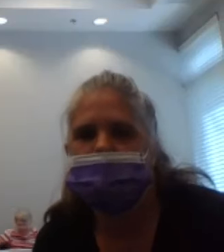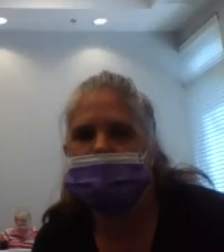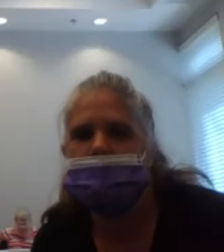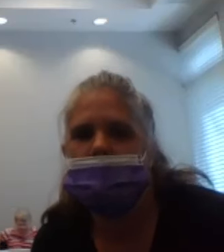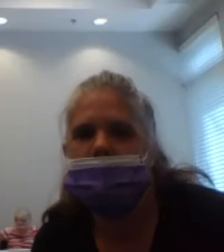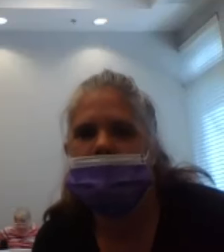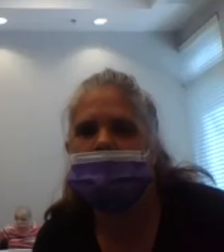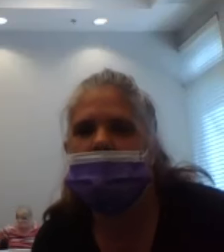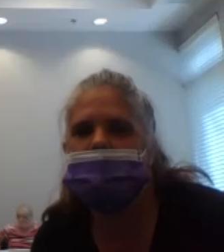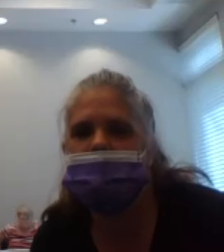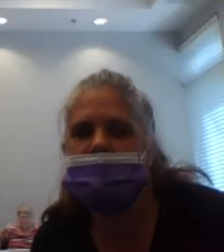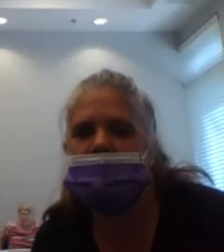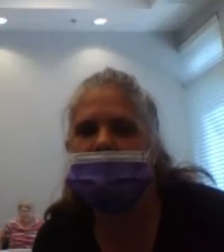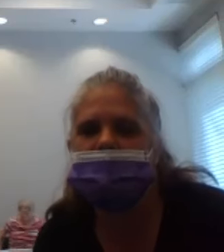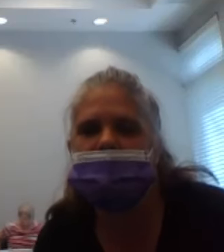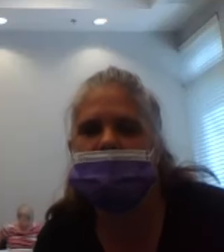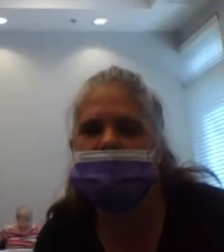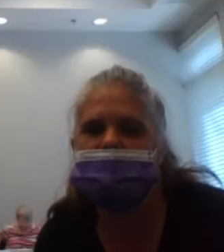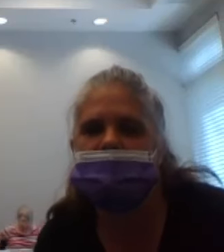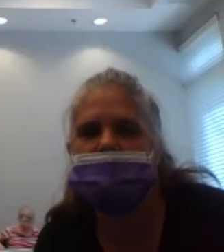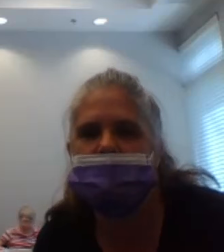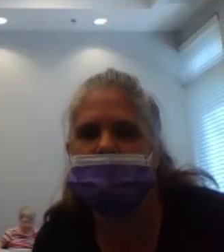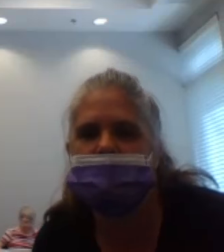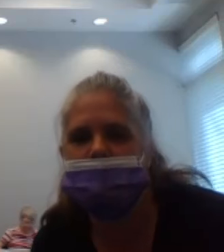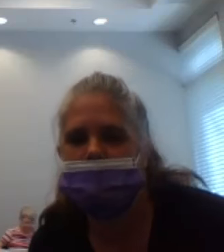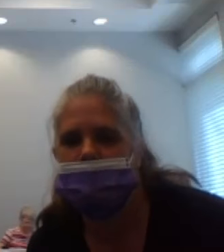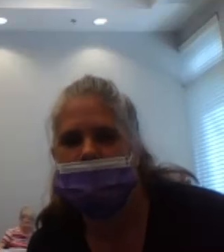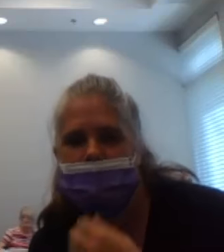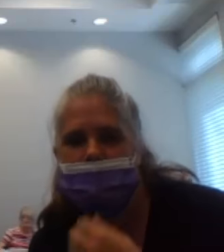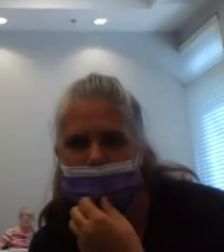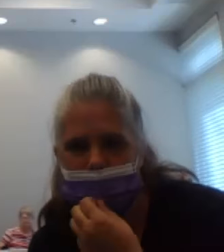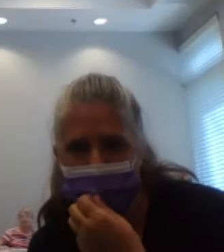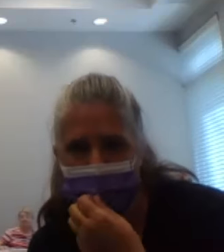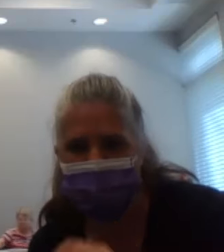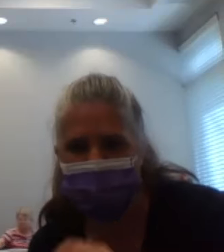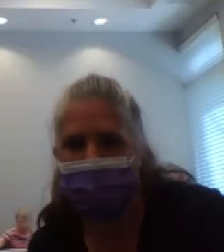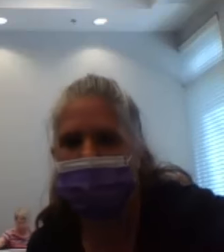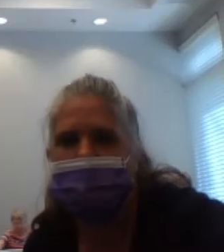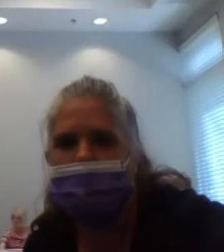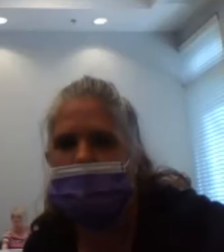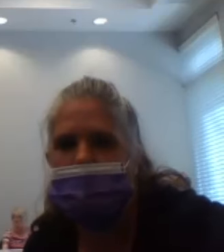Do you guys have any suggestions? Black, black, black, black, black,